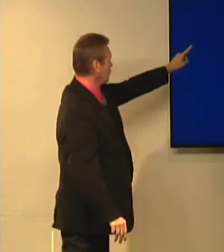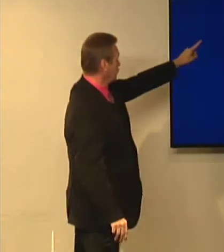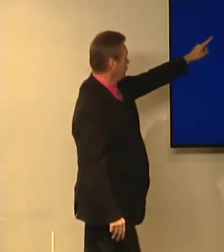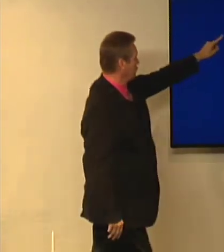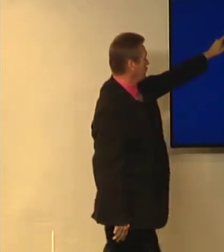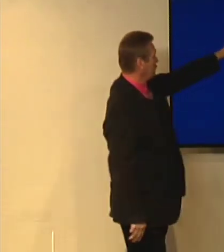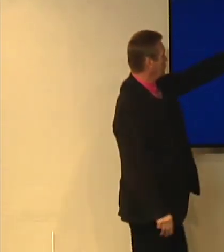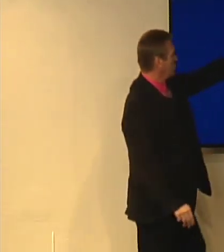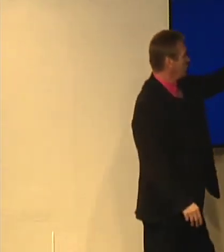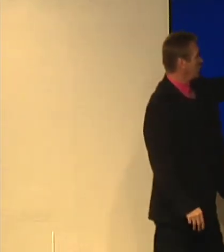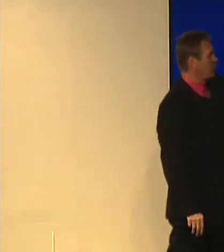This is the gospel.